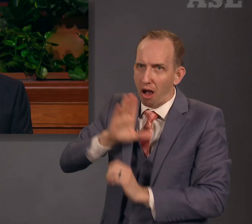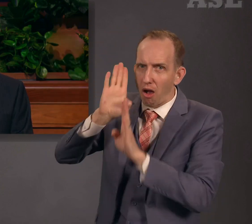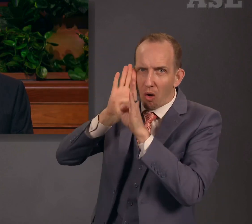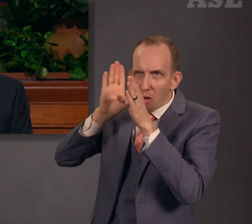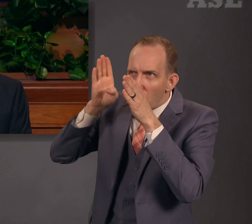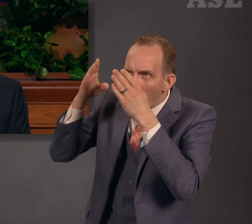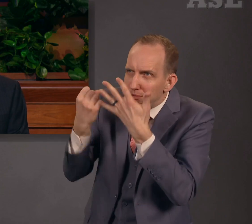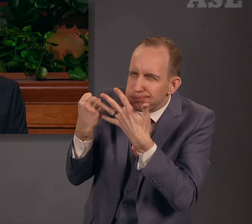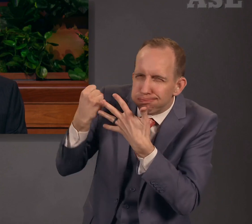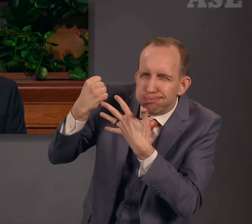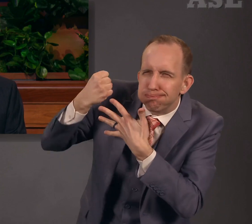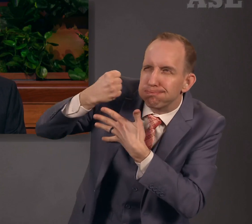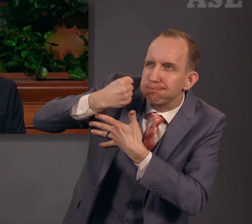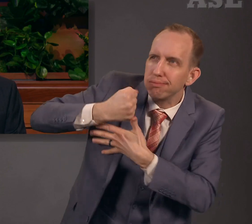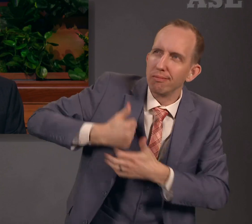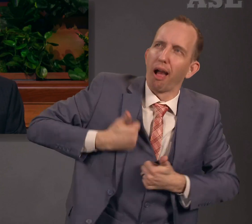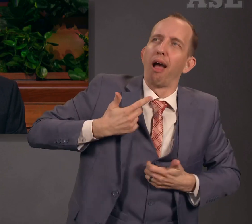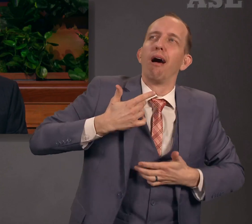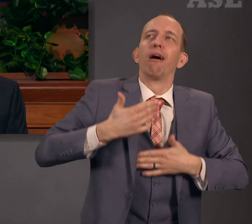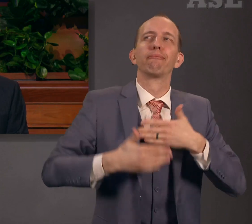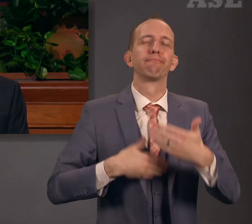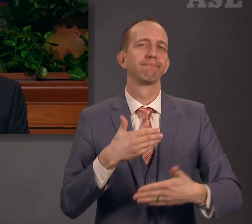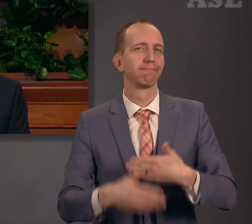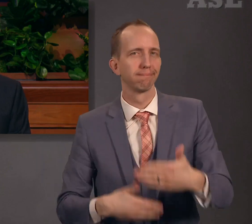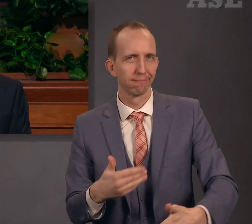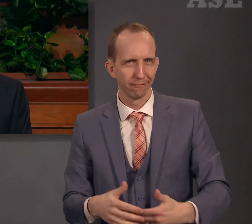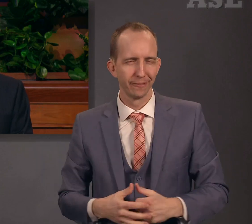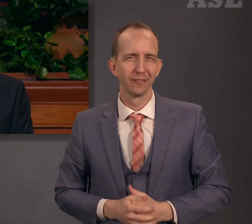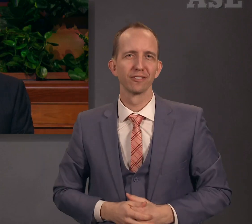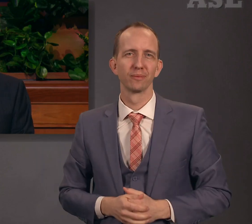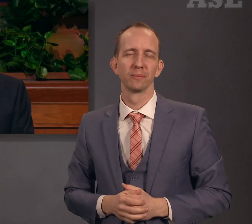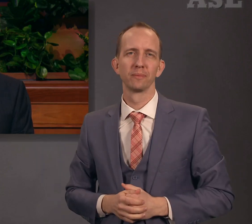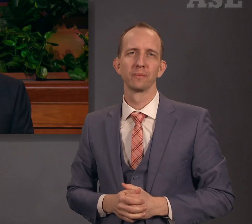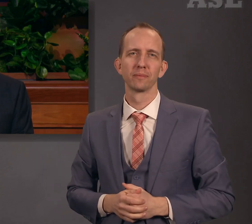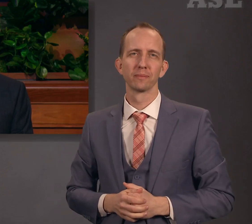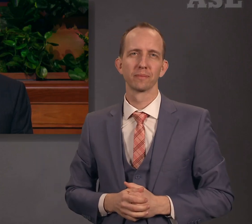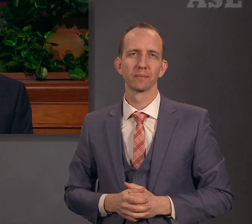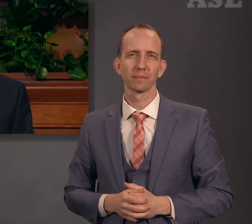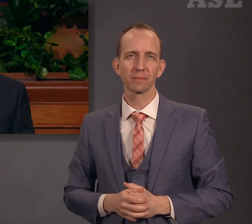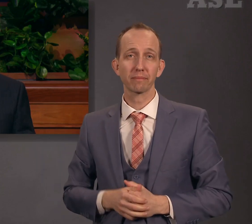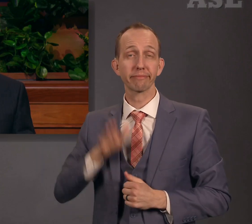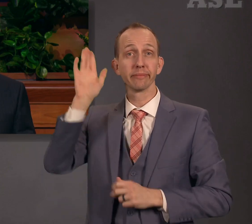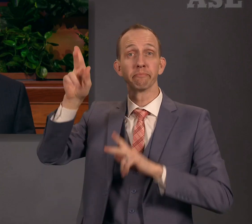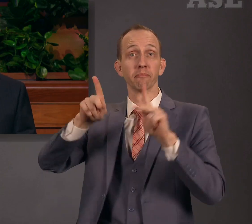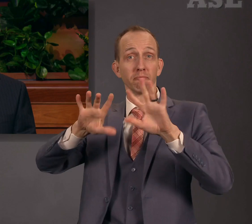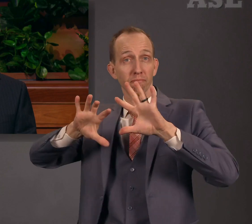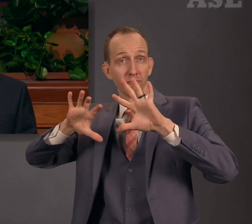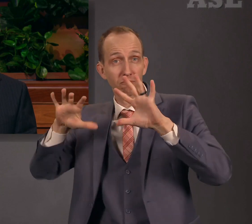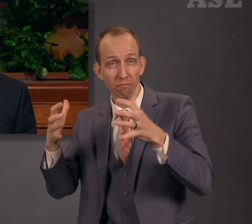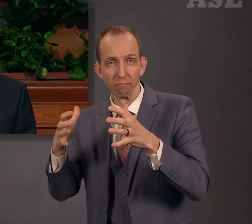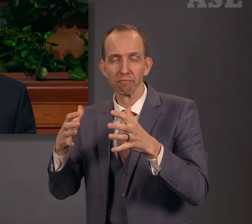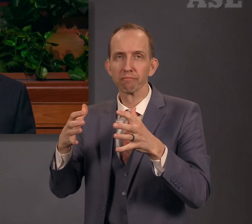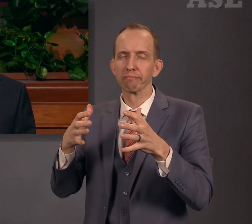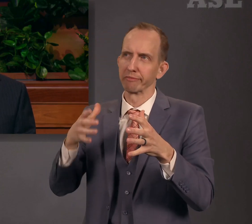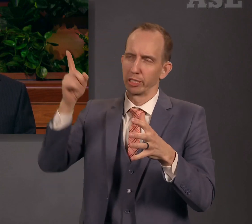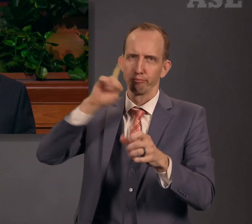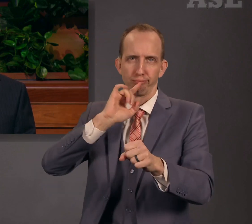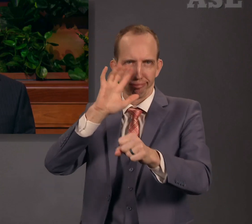our lives in all that we do. The Savior's promise to His followers is twofold. If